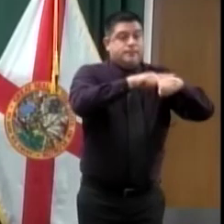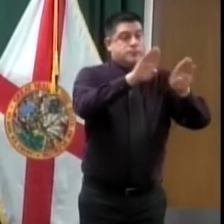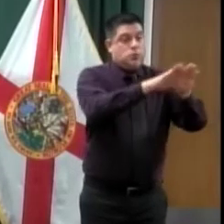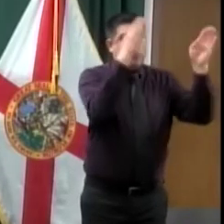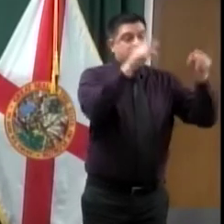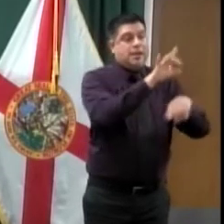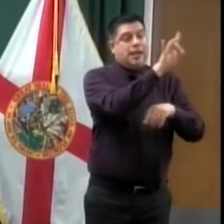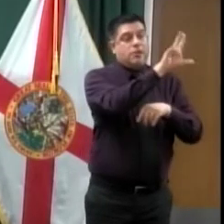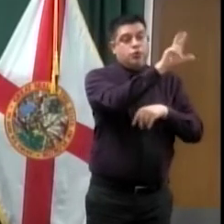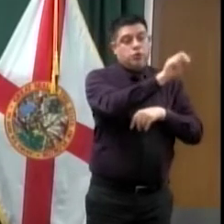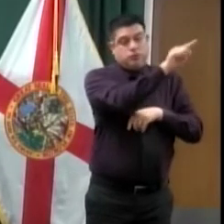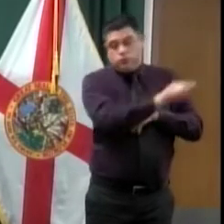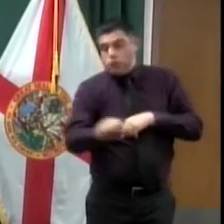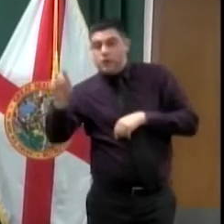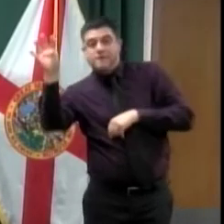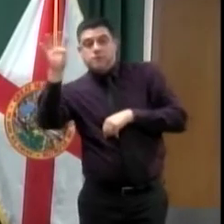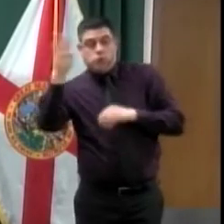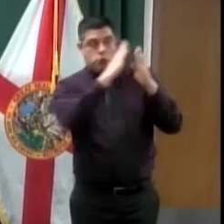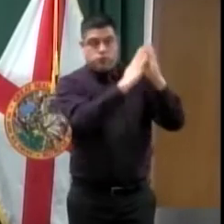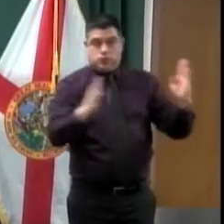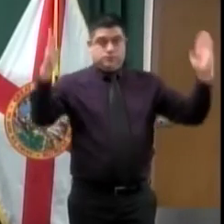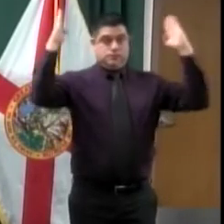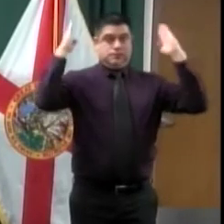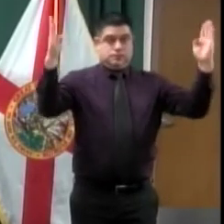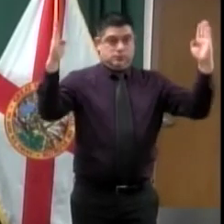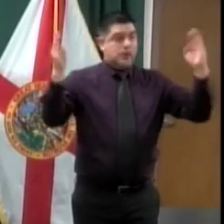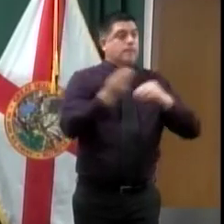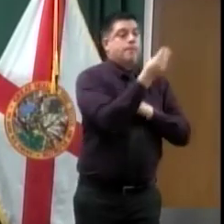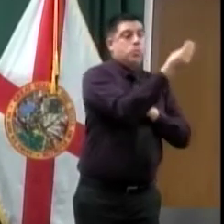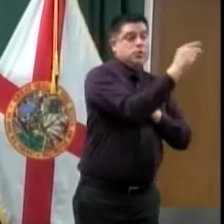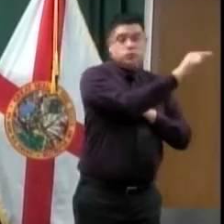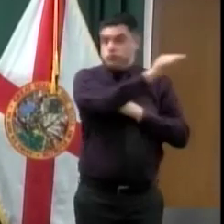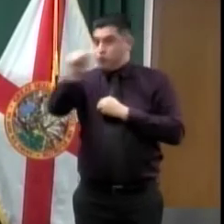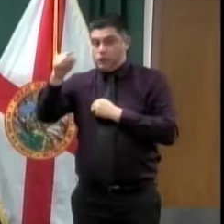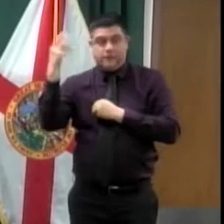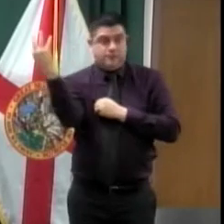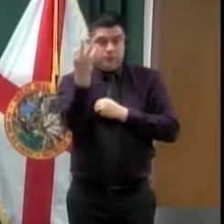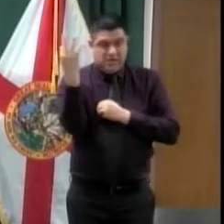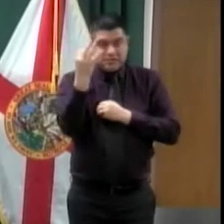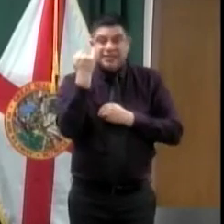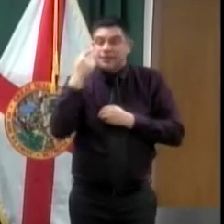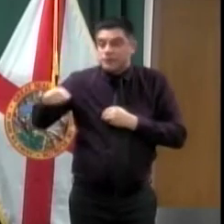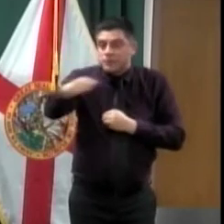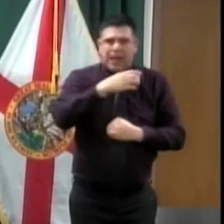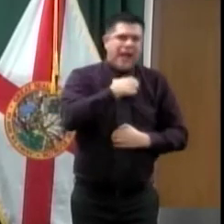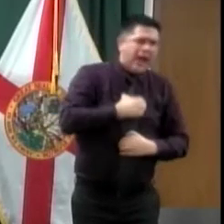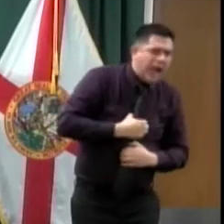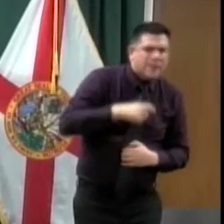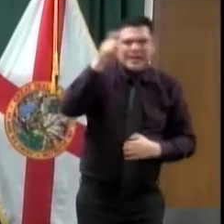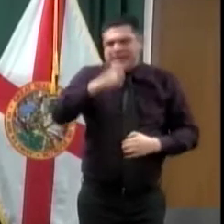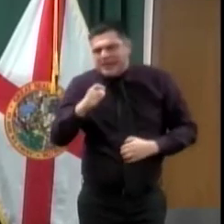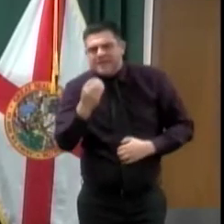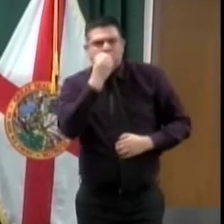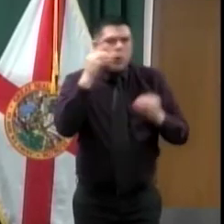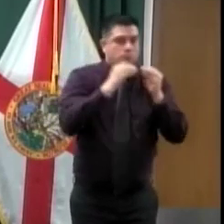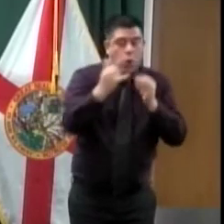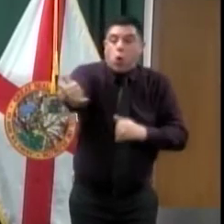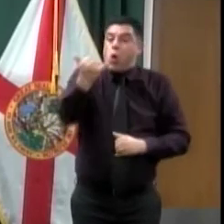and if you have need for meals, please call us, 407-333